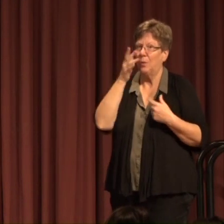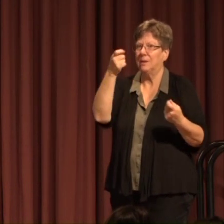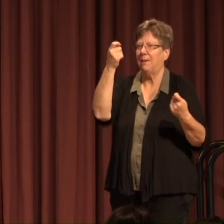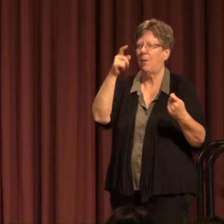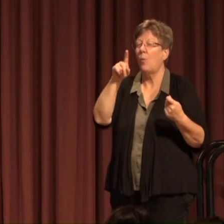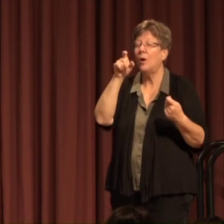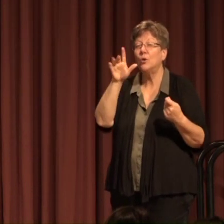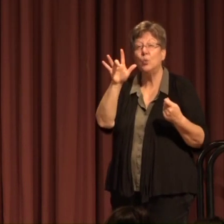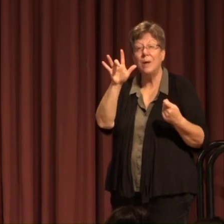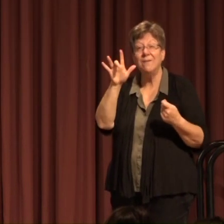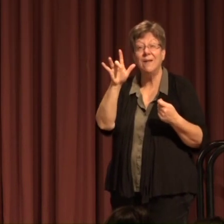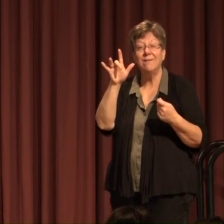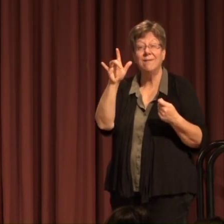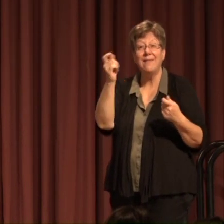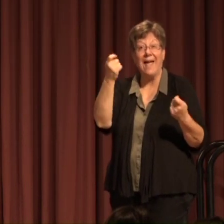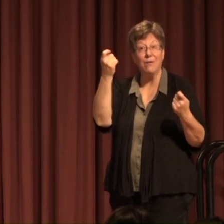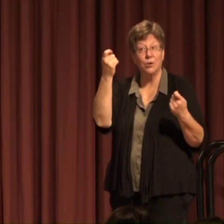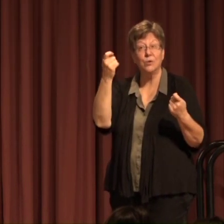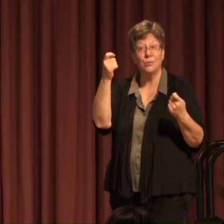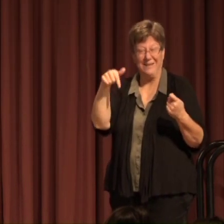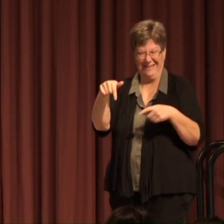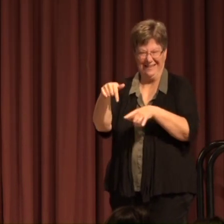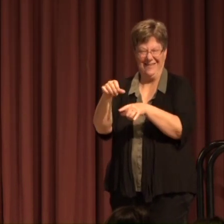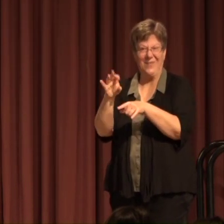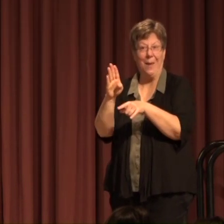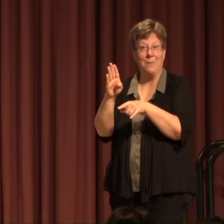125th anniversary in February